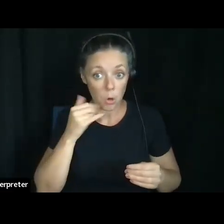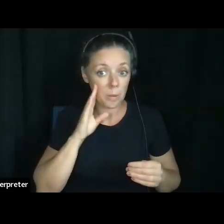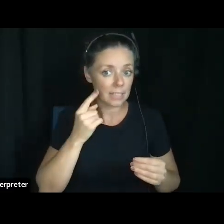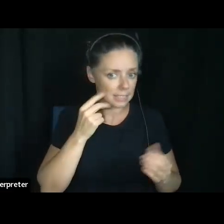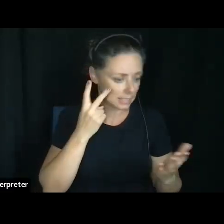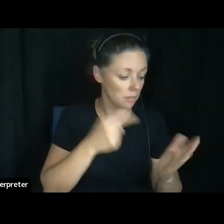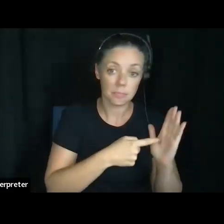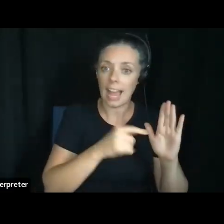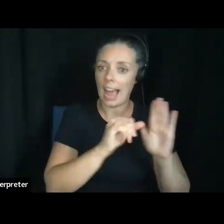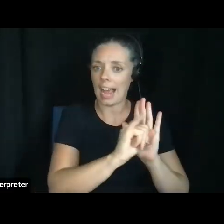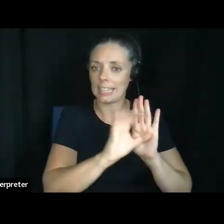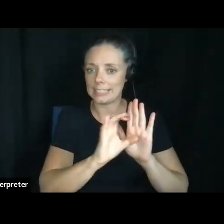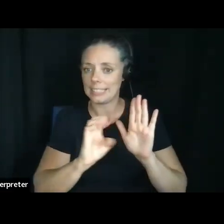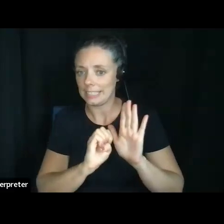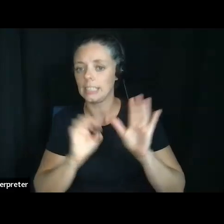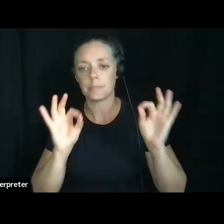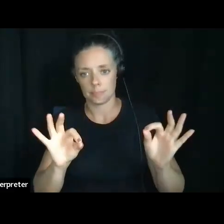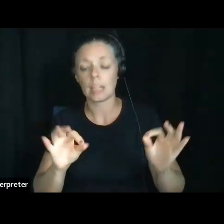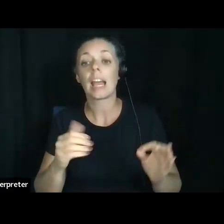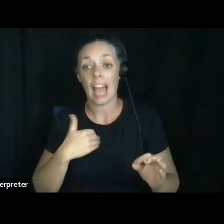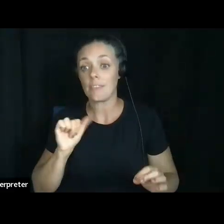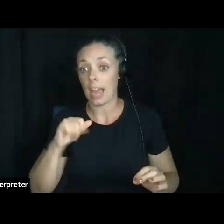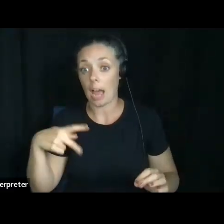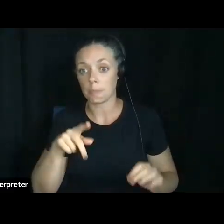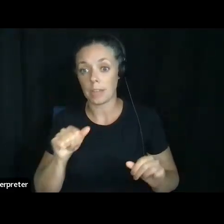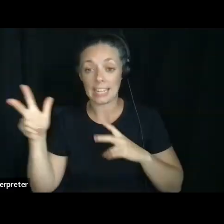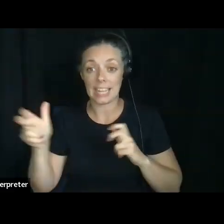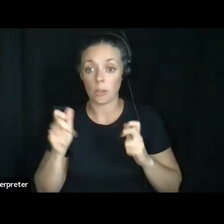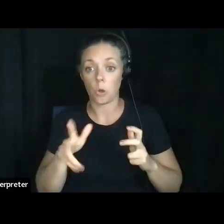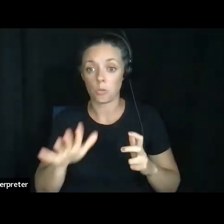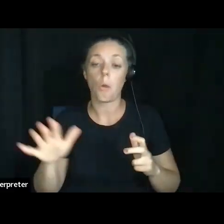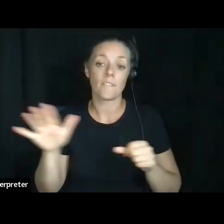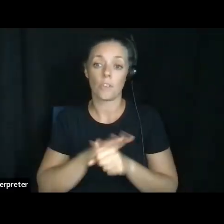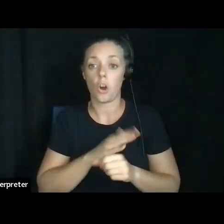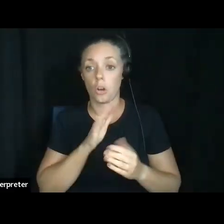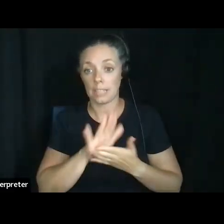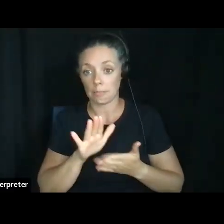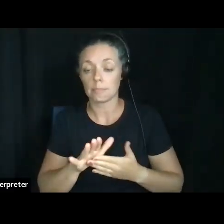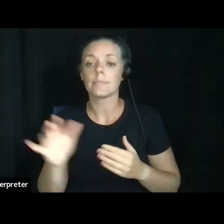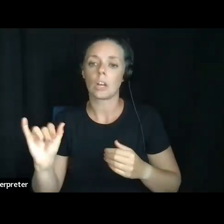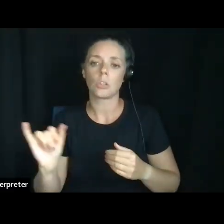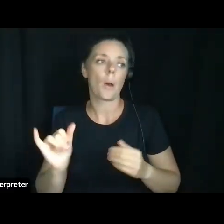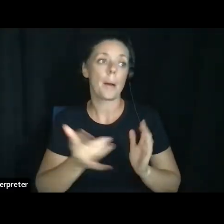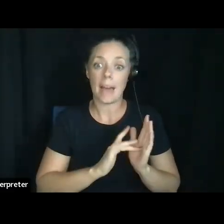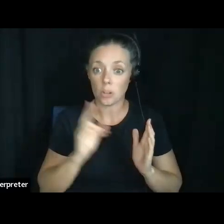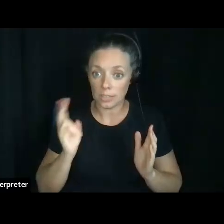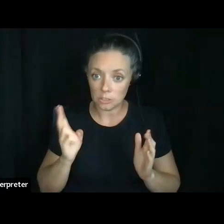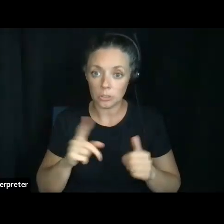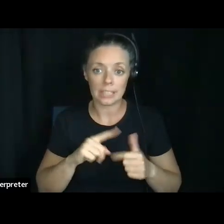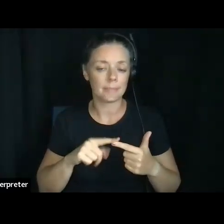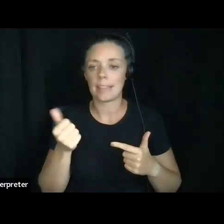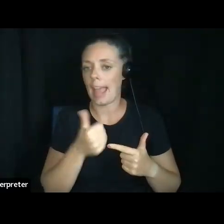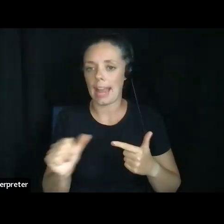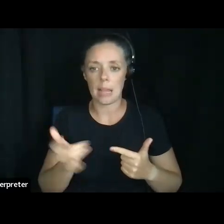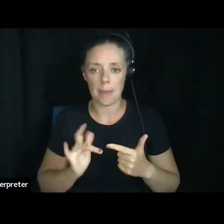Um, and there are apps where you can actually upload your entire document as well as medical history and all kinds of medical stuff